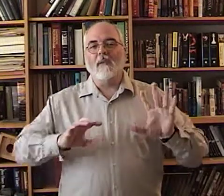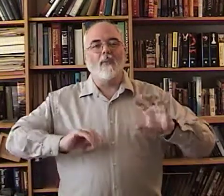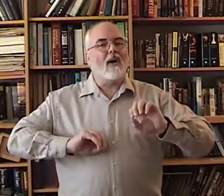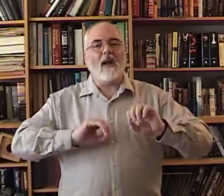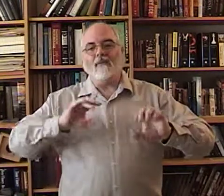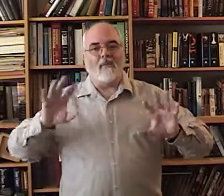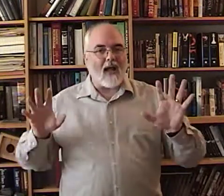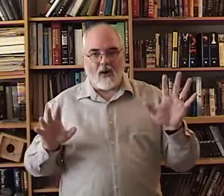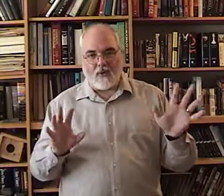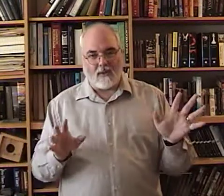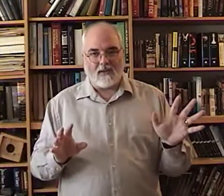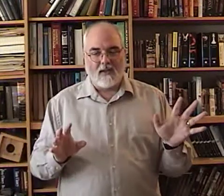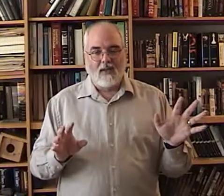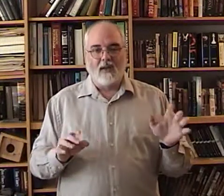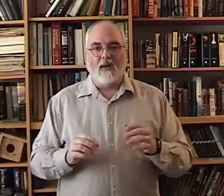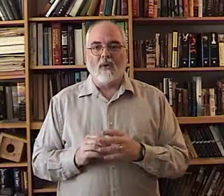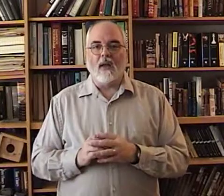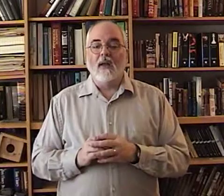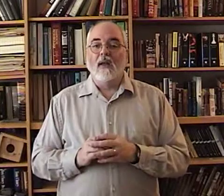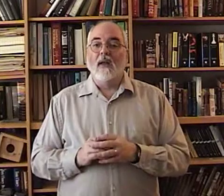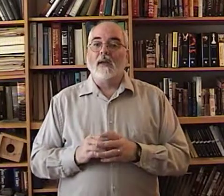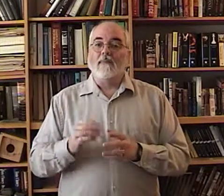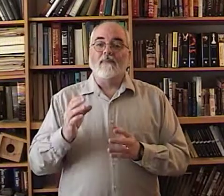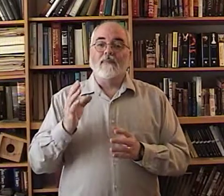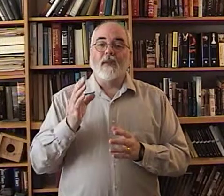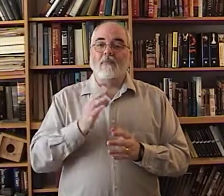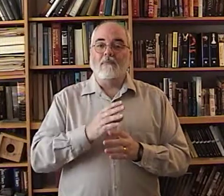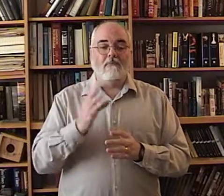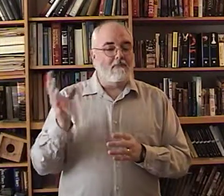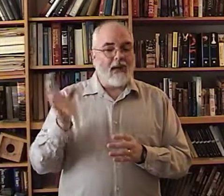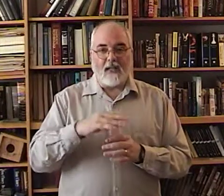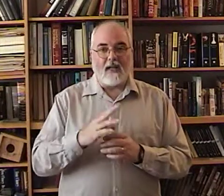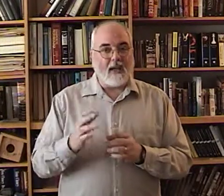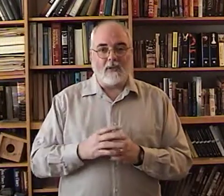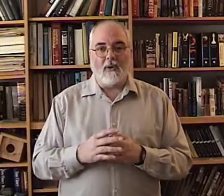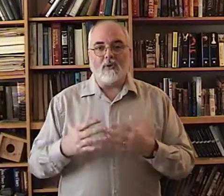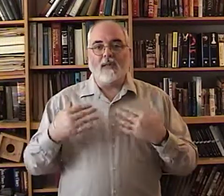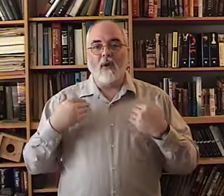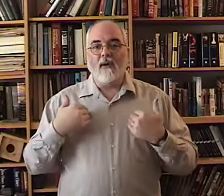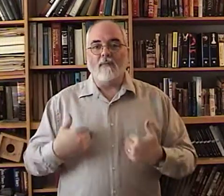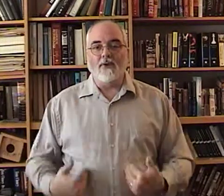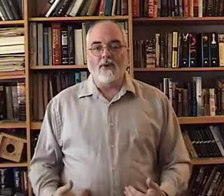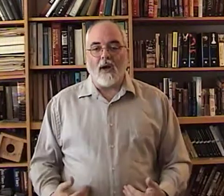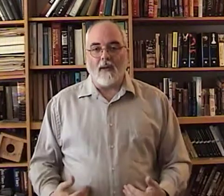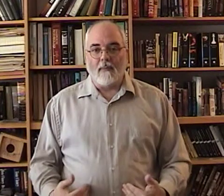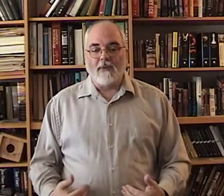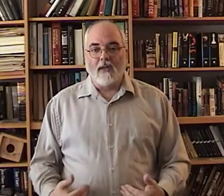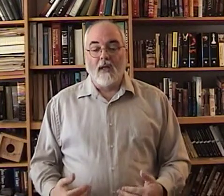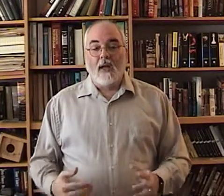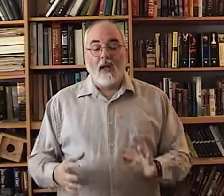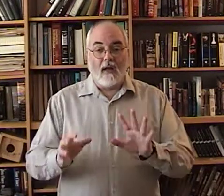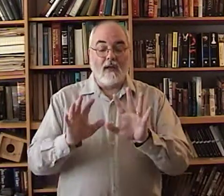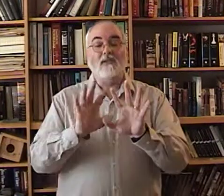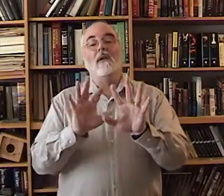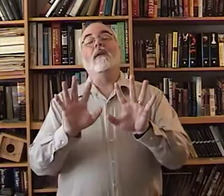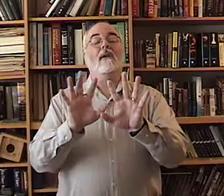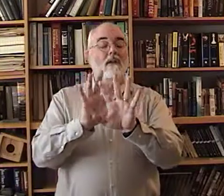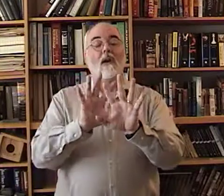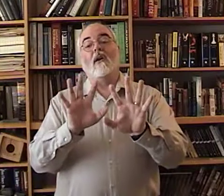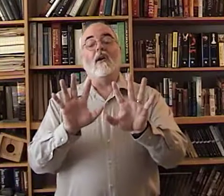bright flowers okay guys and gals both stay away from stripes you tend to start to